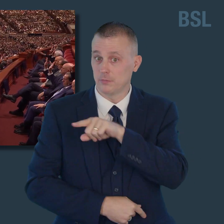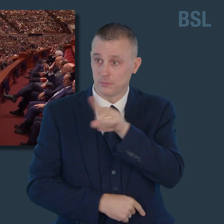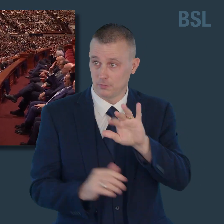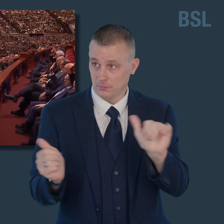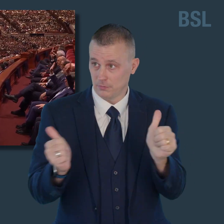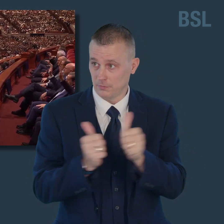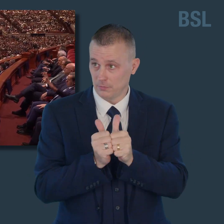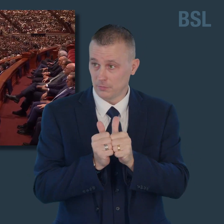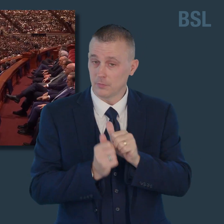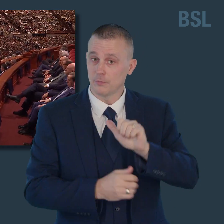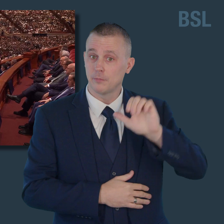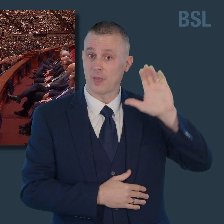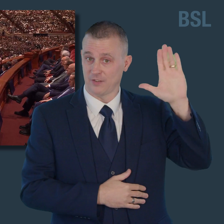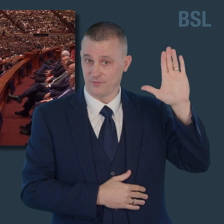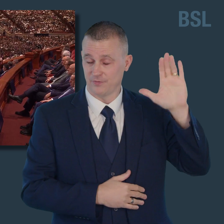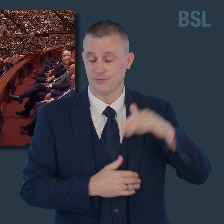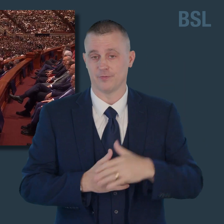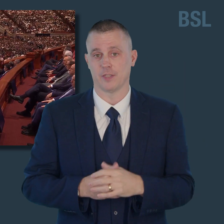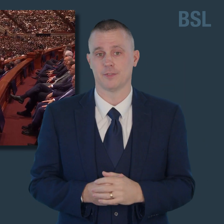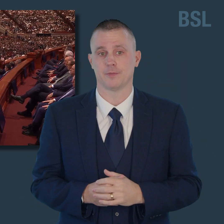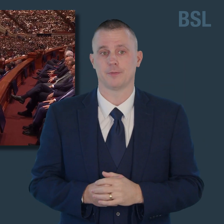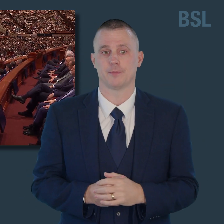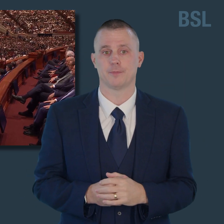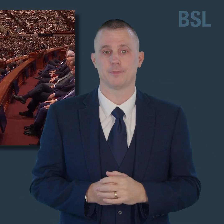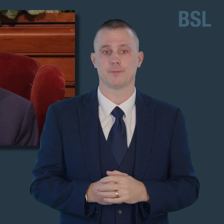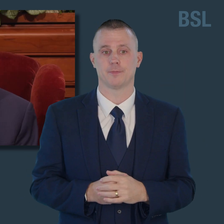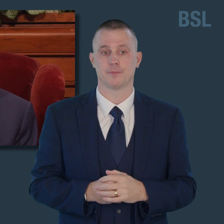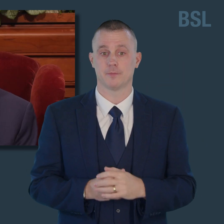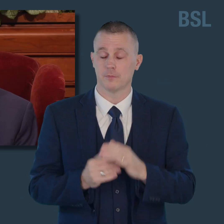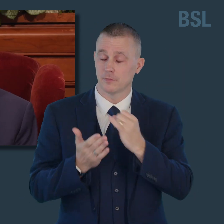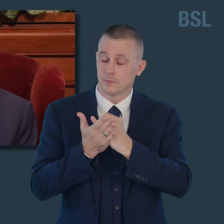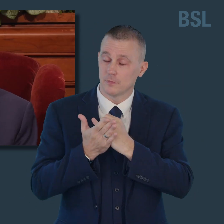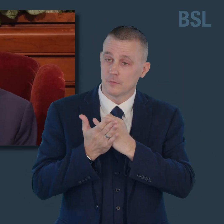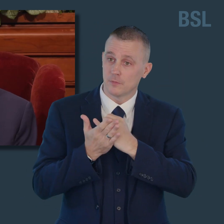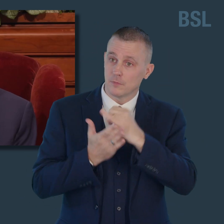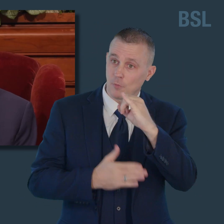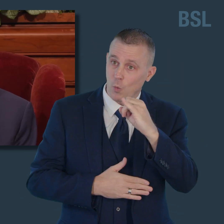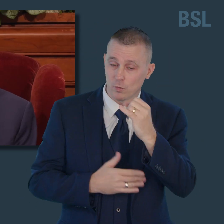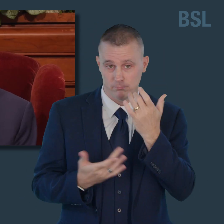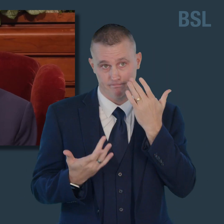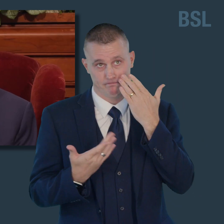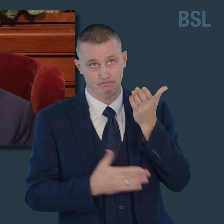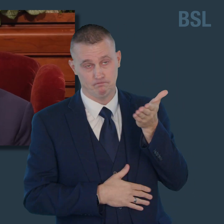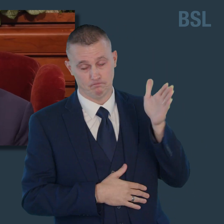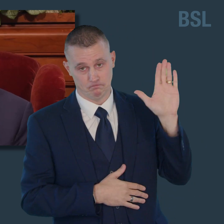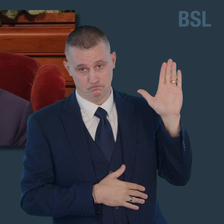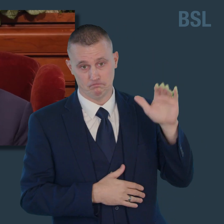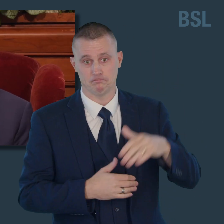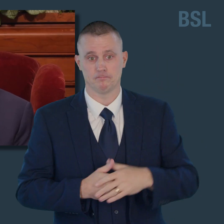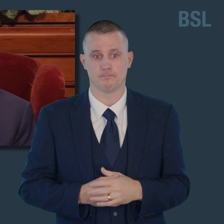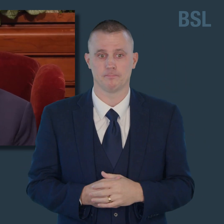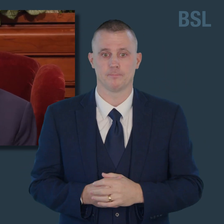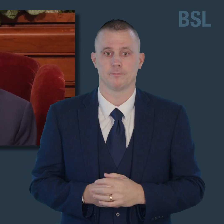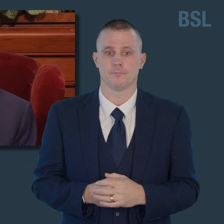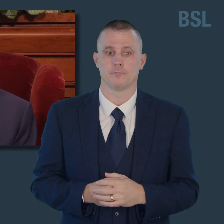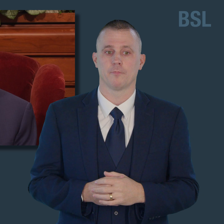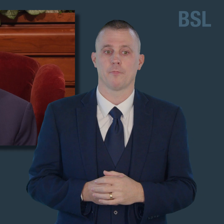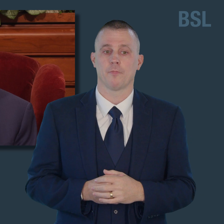Any opposed may so indicate. It is proposed that we sustain the counselors